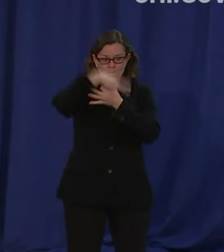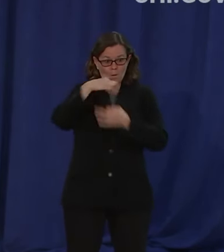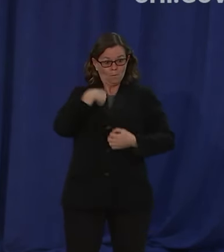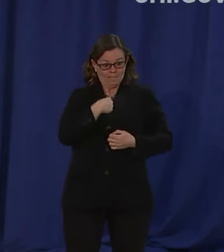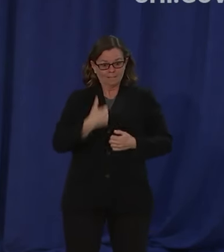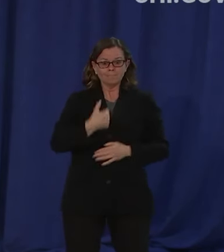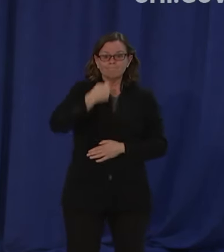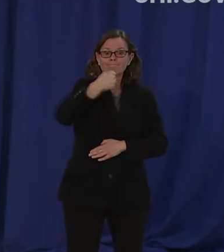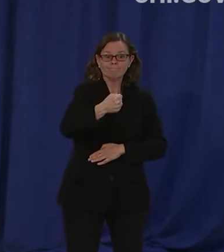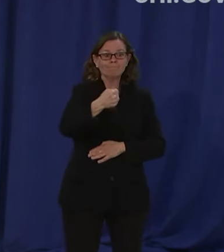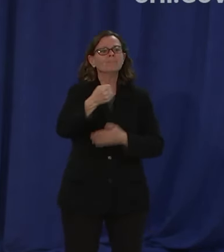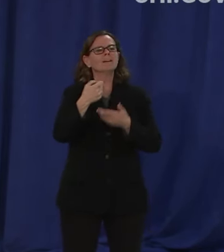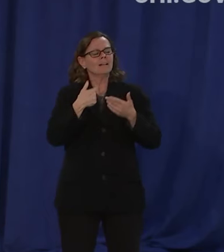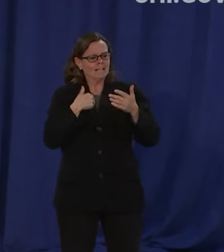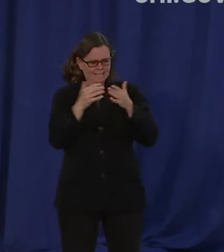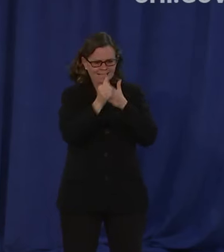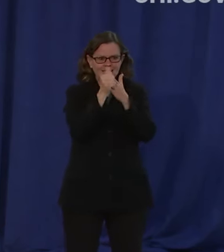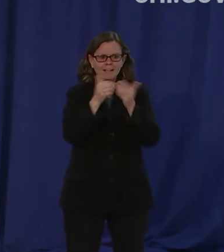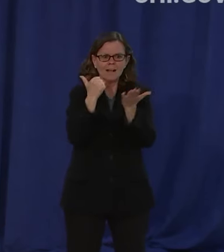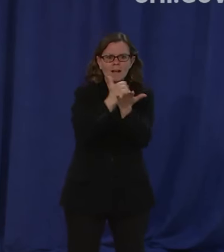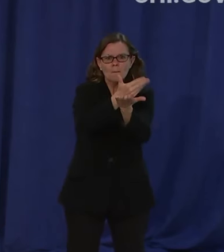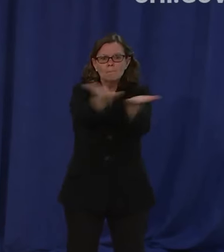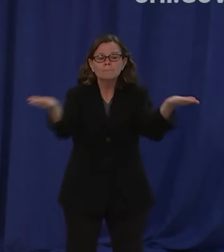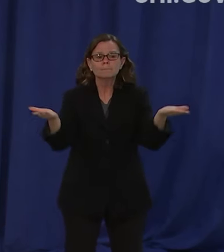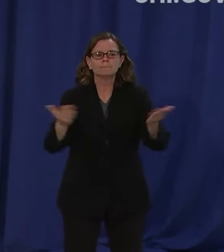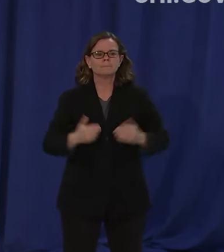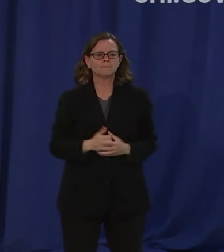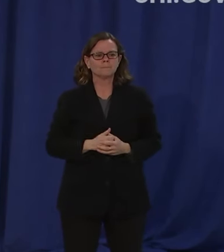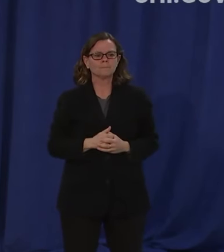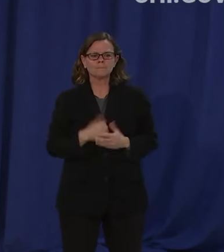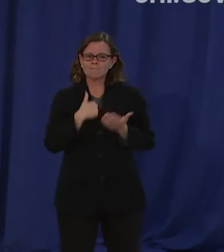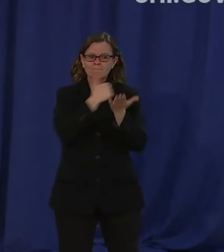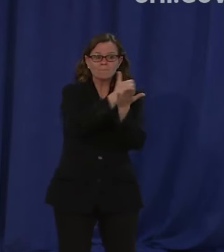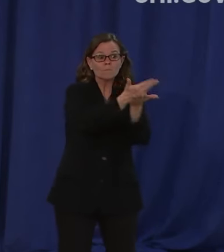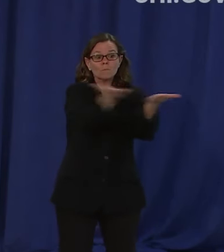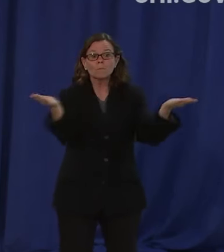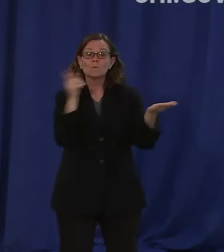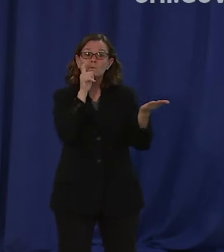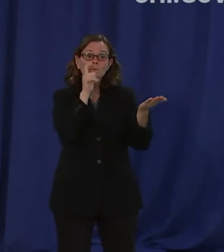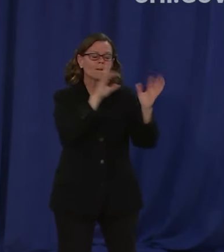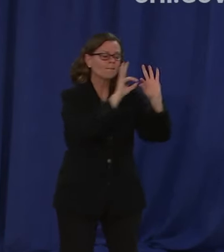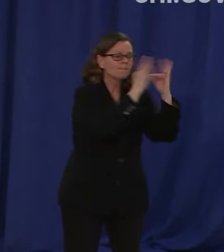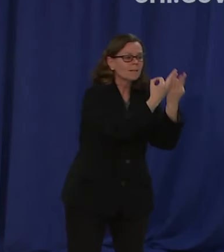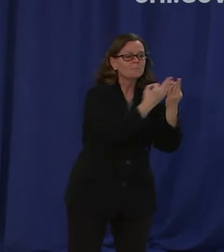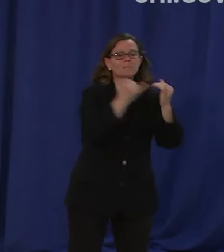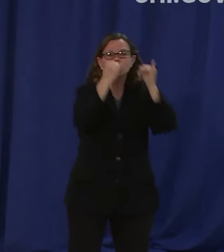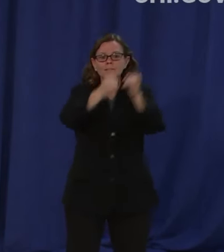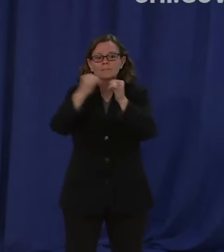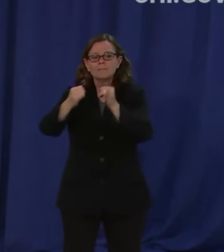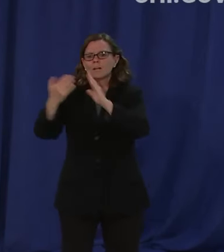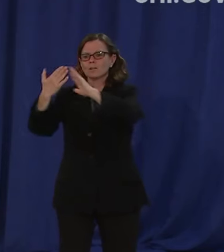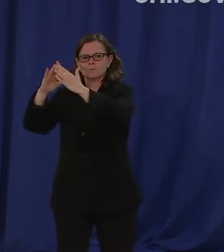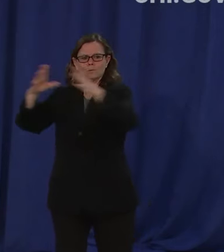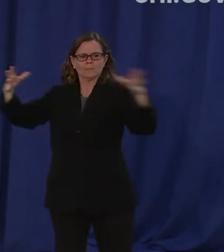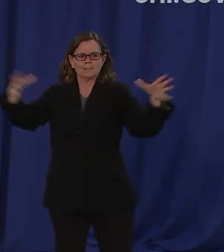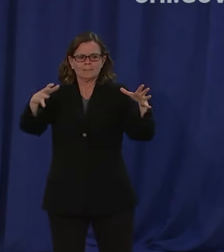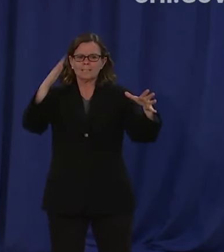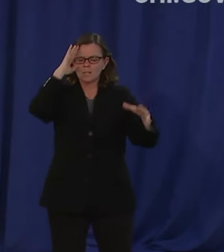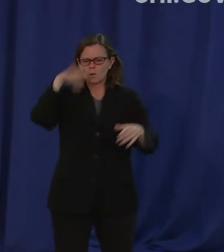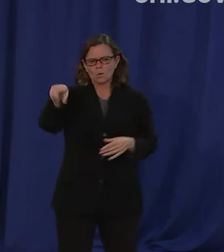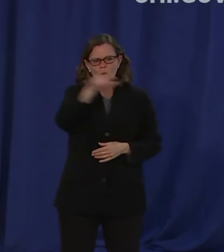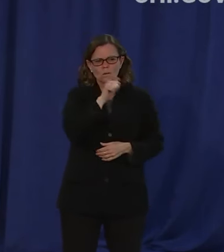more than ever as our families and communities struggle, sometimes desperately to stay afloat and survive amongst the